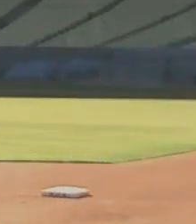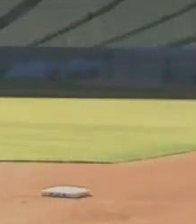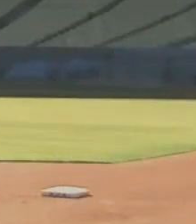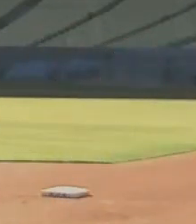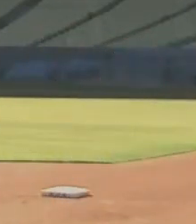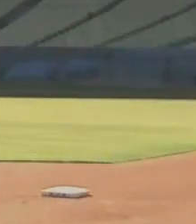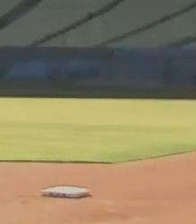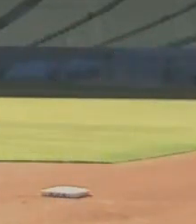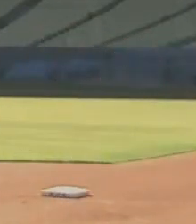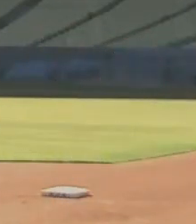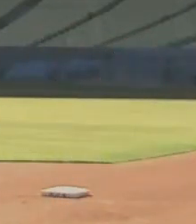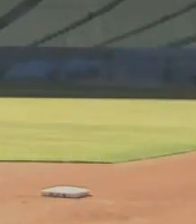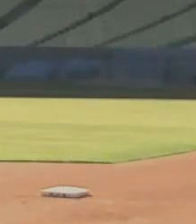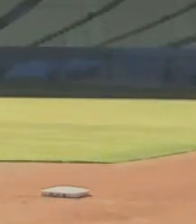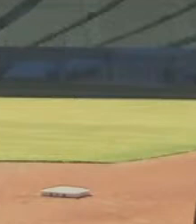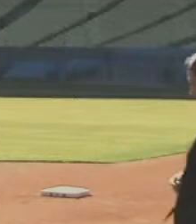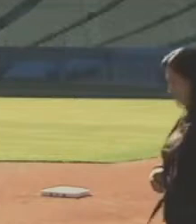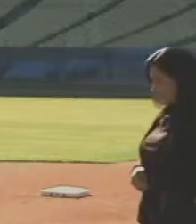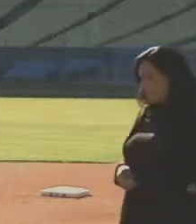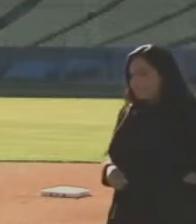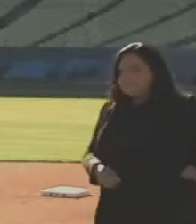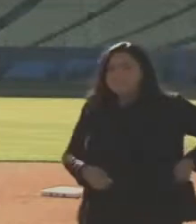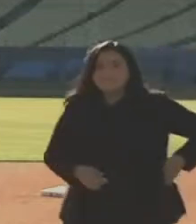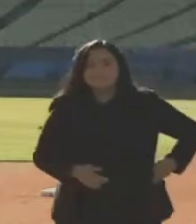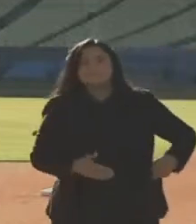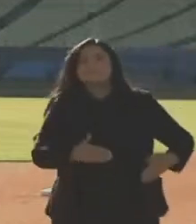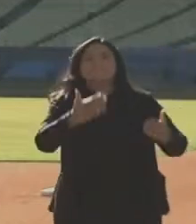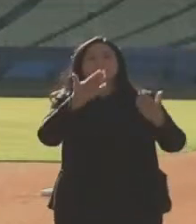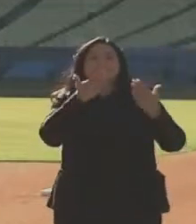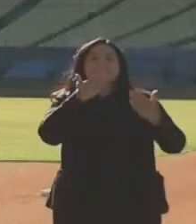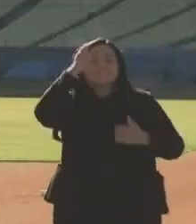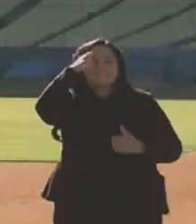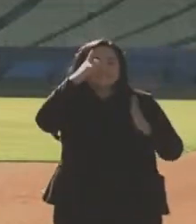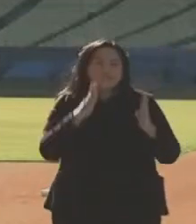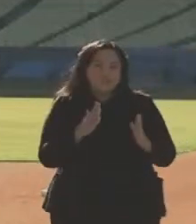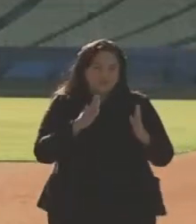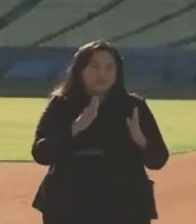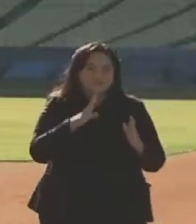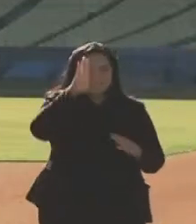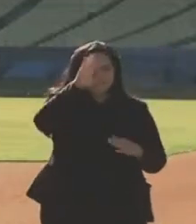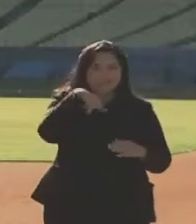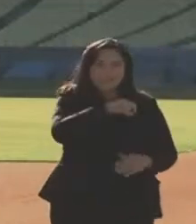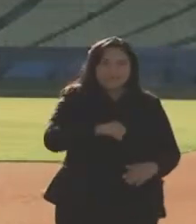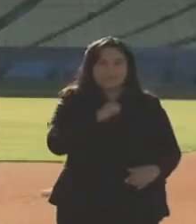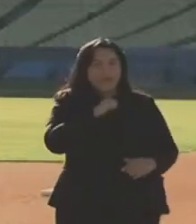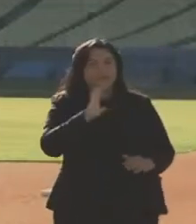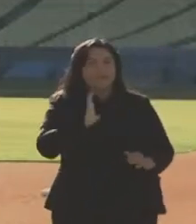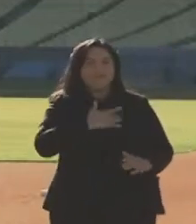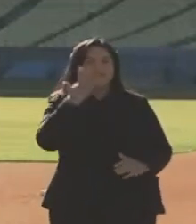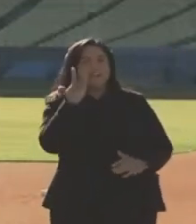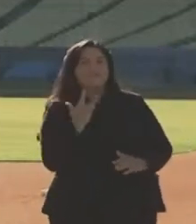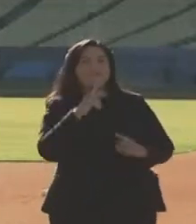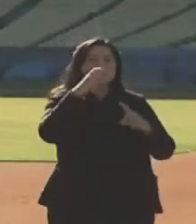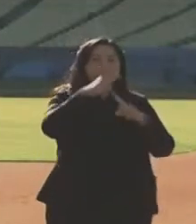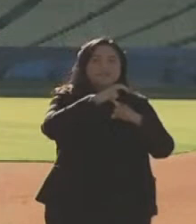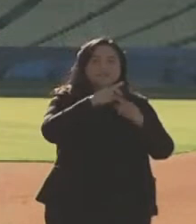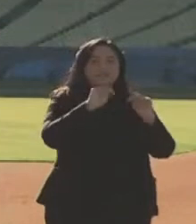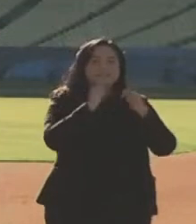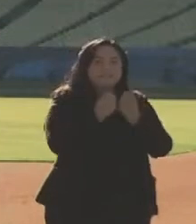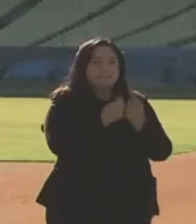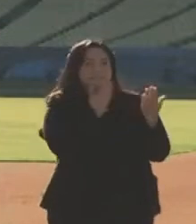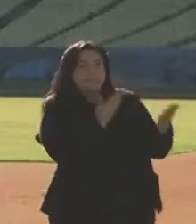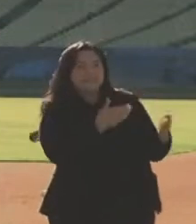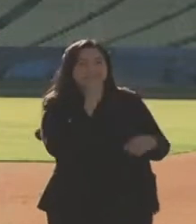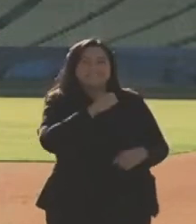Thank you so much, Governor. And I know you privately spoke about how proud you are to have a California championship team. So thank you for that as well.